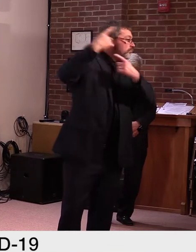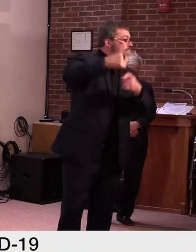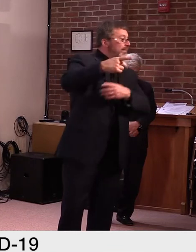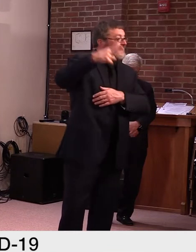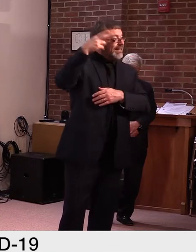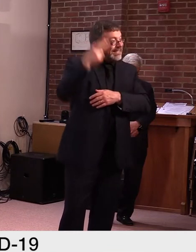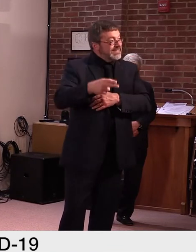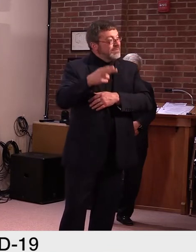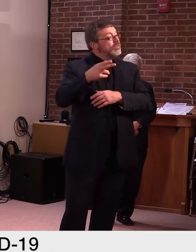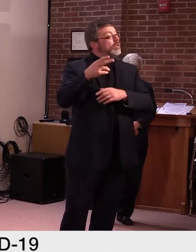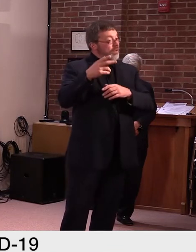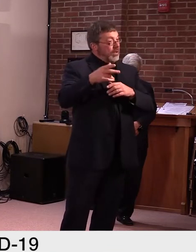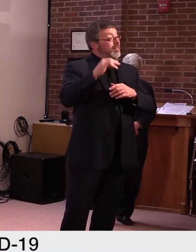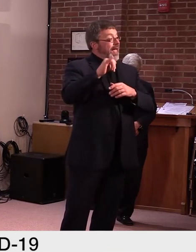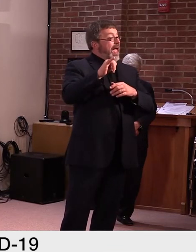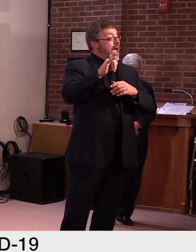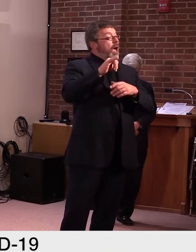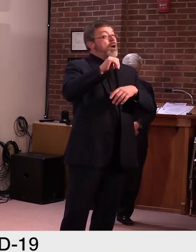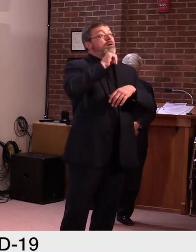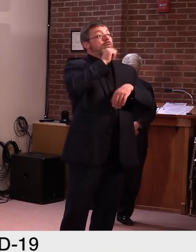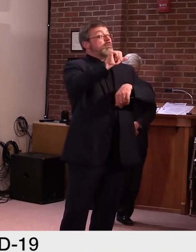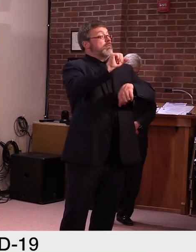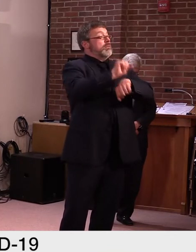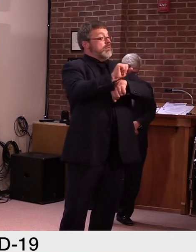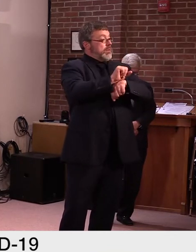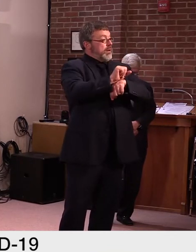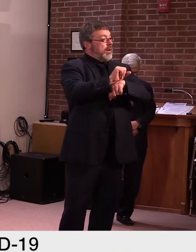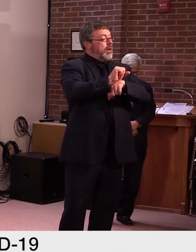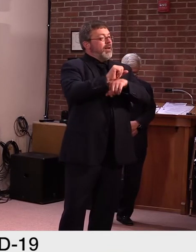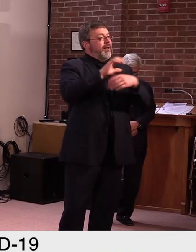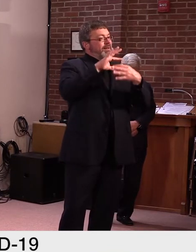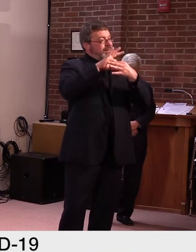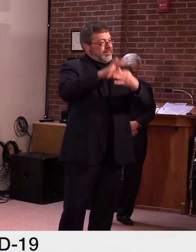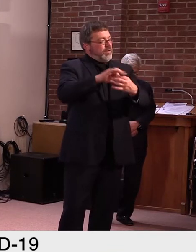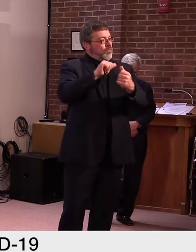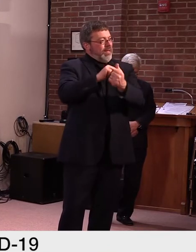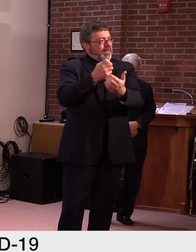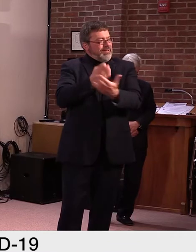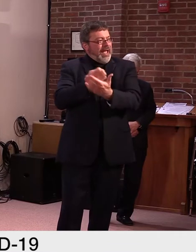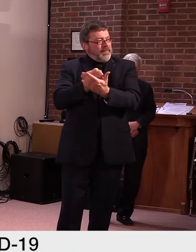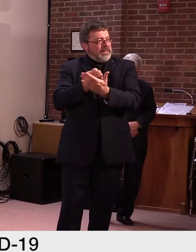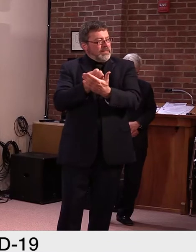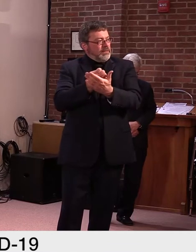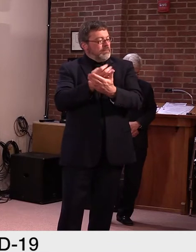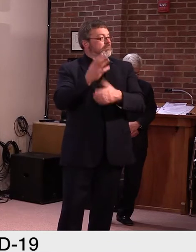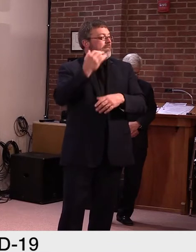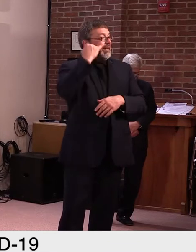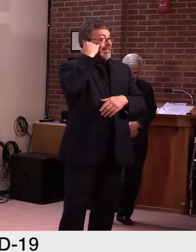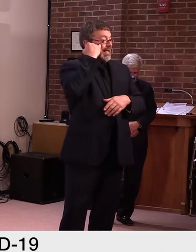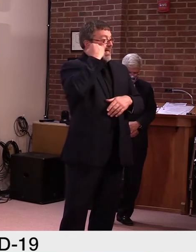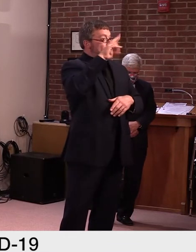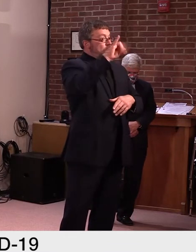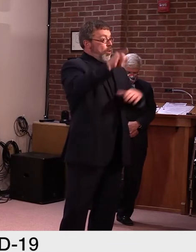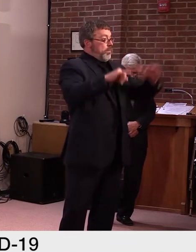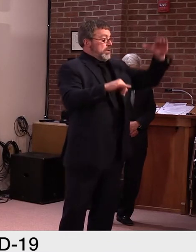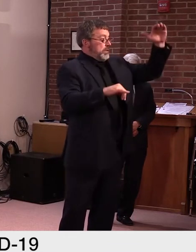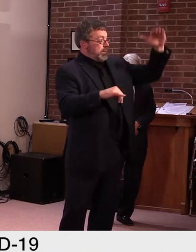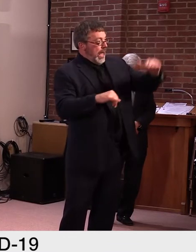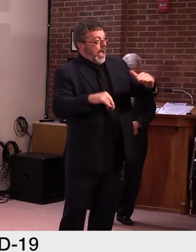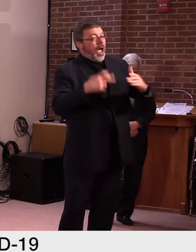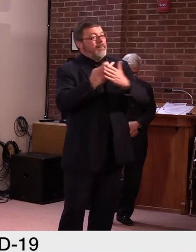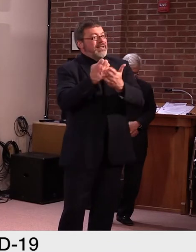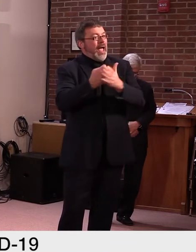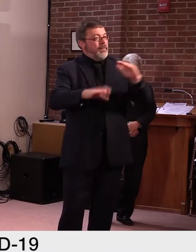a universal metric of overall economic health. And so, when you see a sharp decline in the unemployment rate, most people think that the economic conditions are